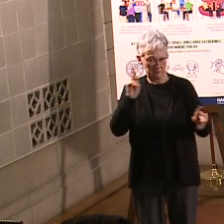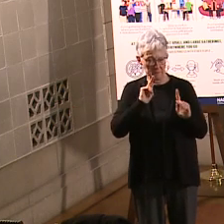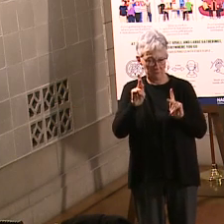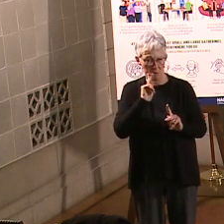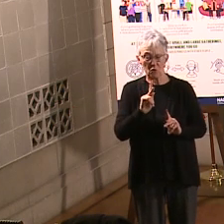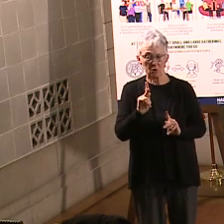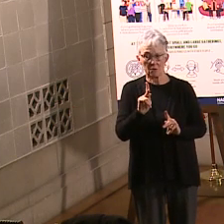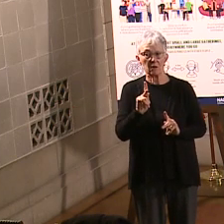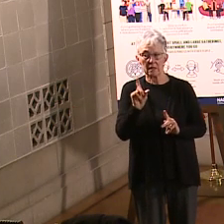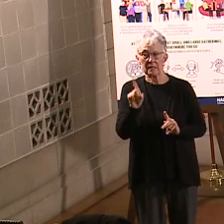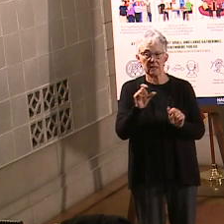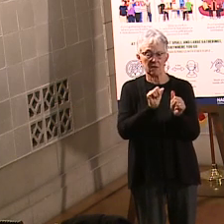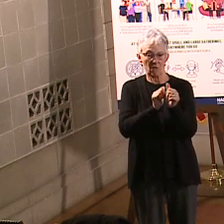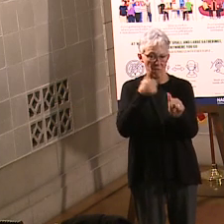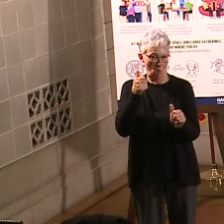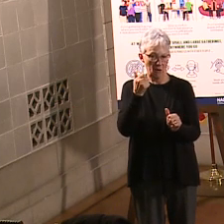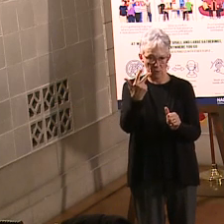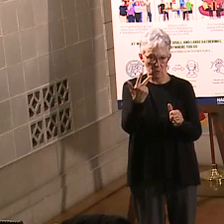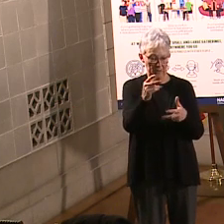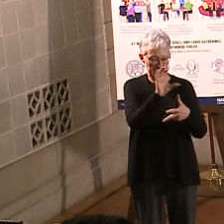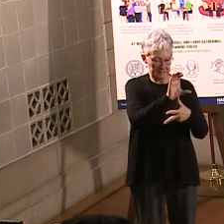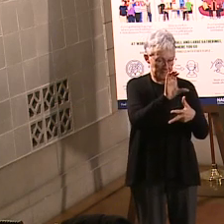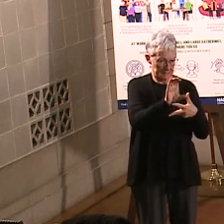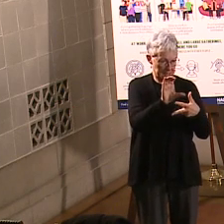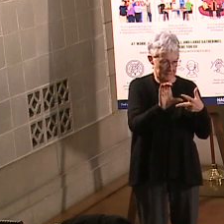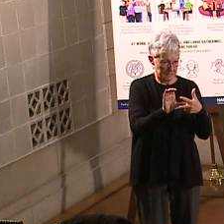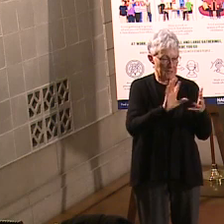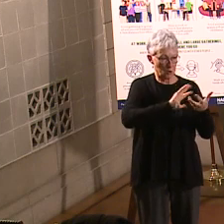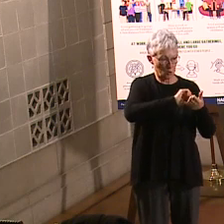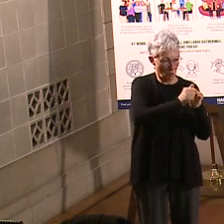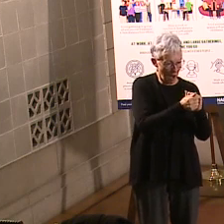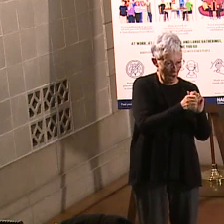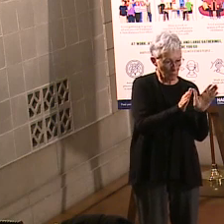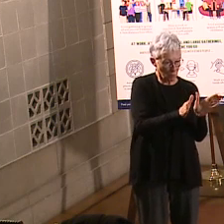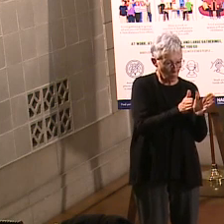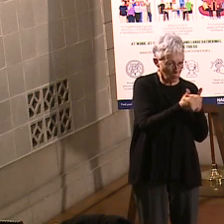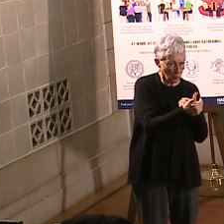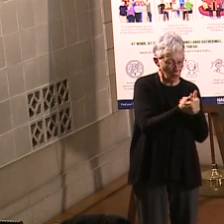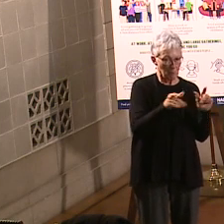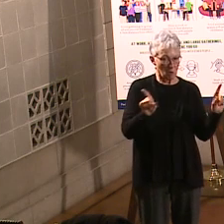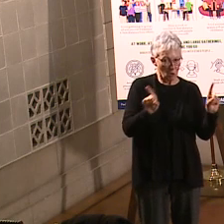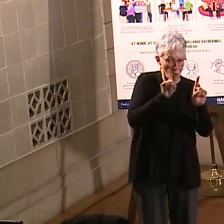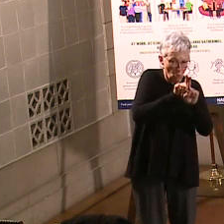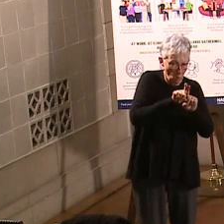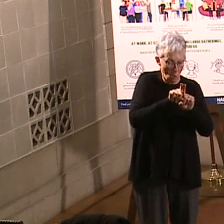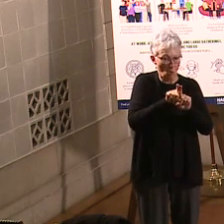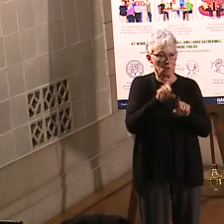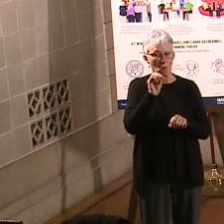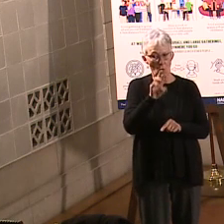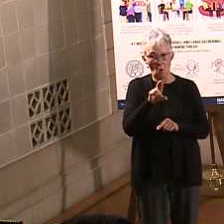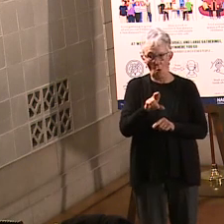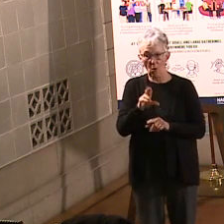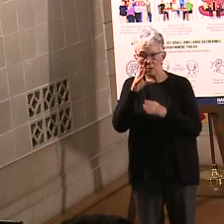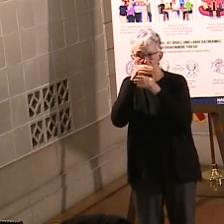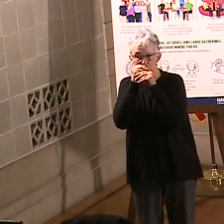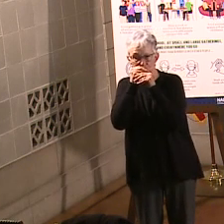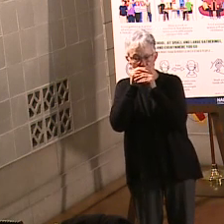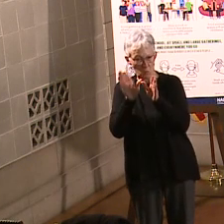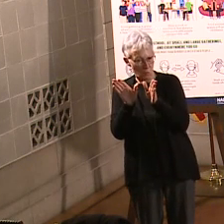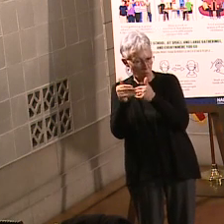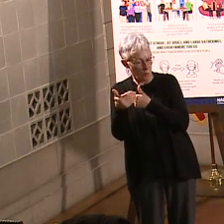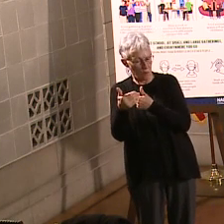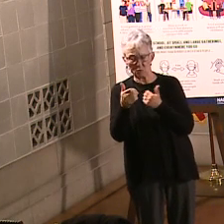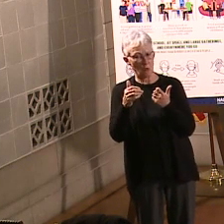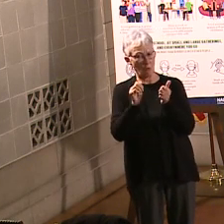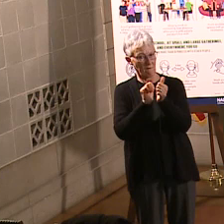the three, you know, avoid the three C's, those crowded places, confined spaces, close contact. That's how the virus is going to spread, so please try to avoid those things